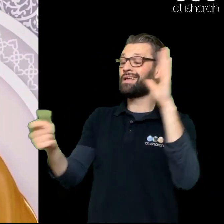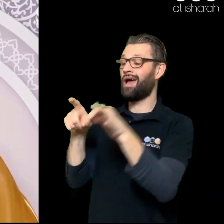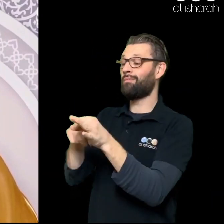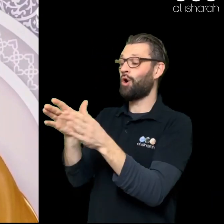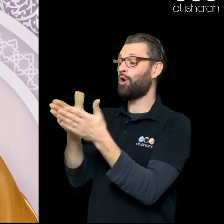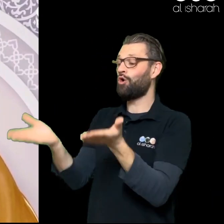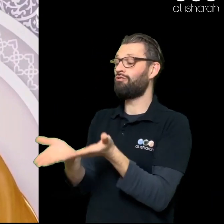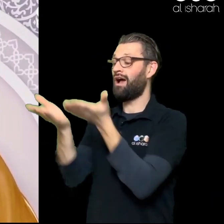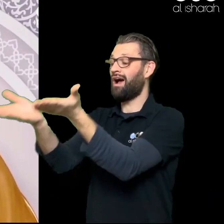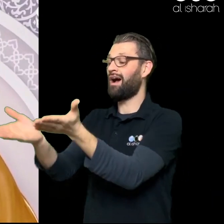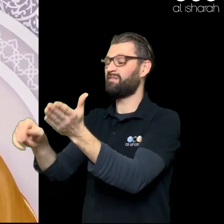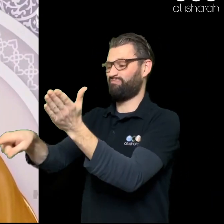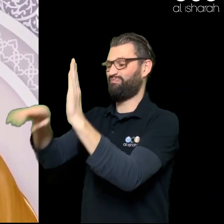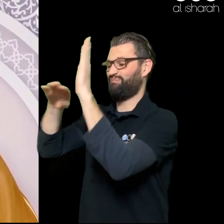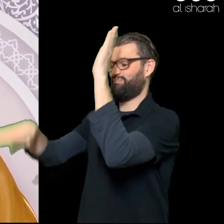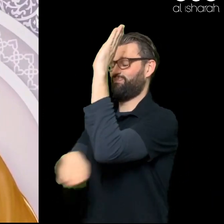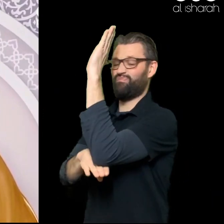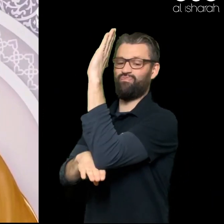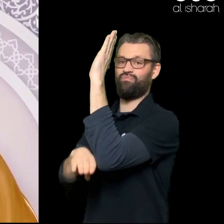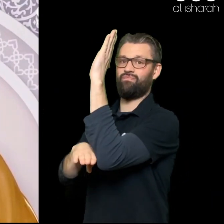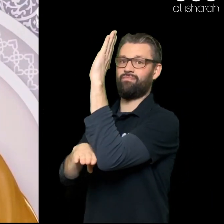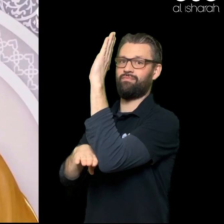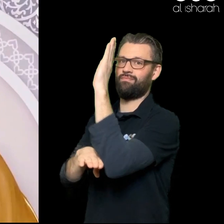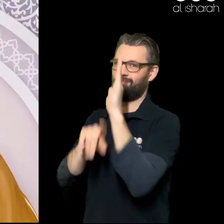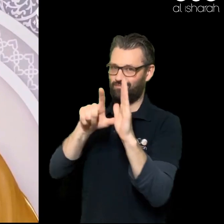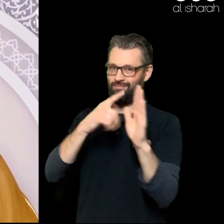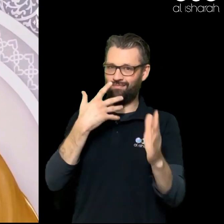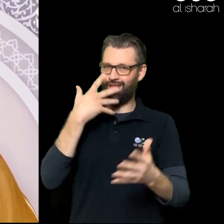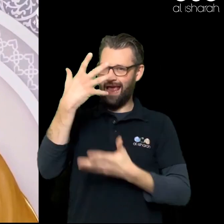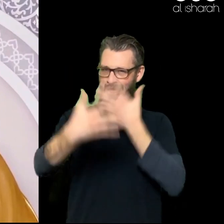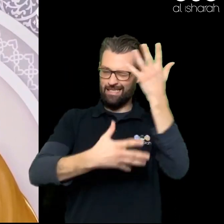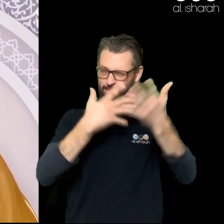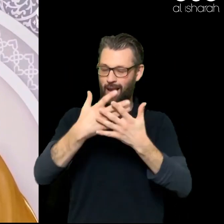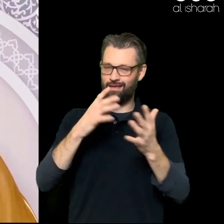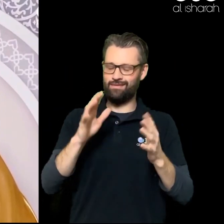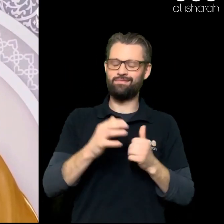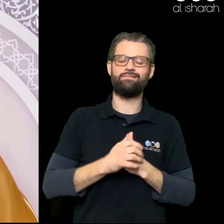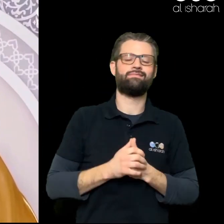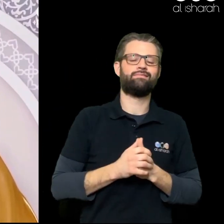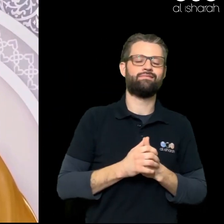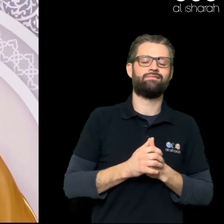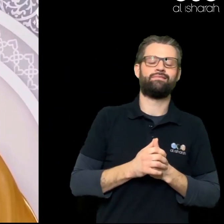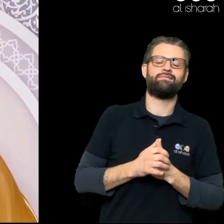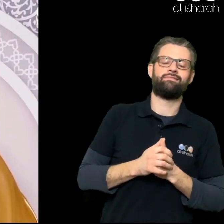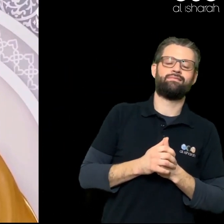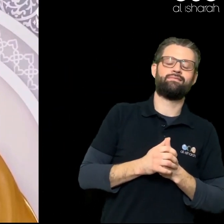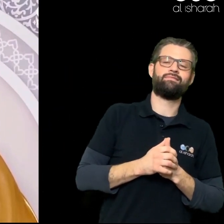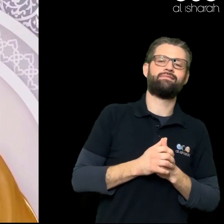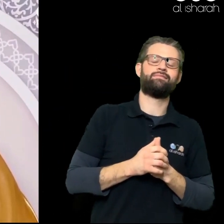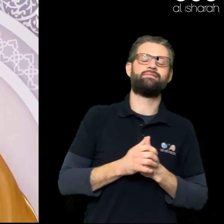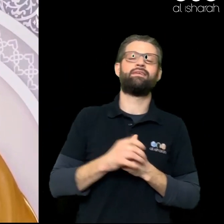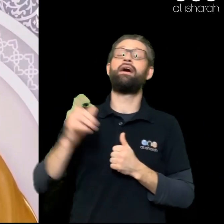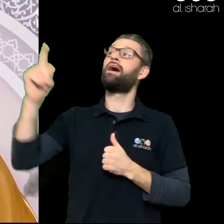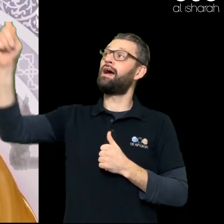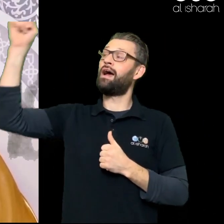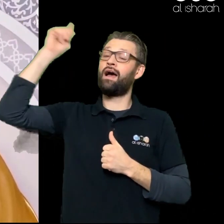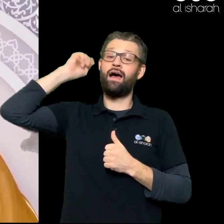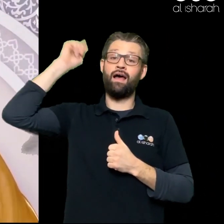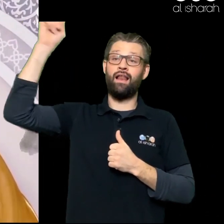Who learnt its meanings Who put it into practice And conveyed it into others Sought the forgiveness of Allah Allah elevates their